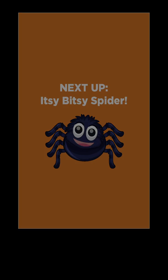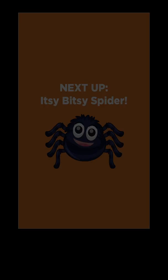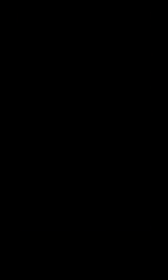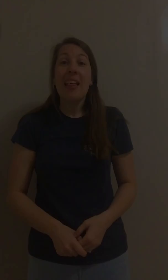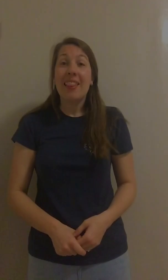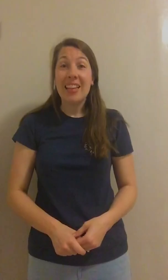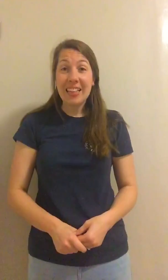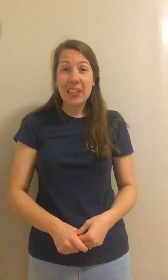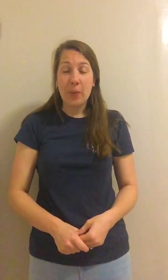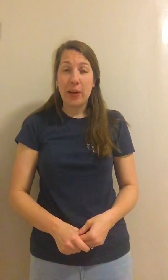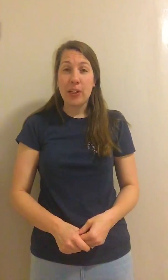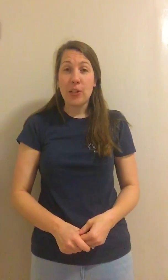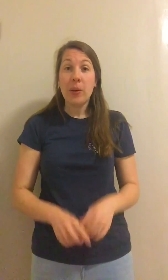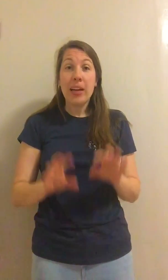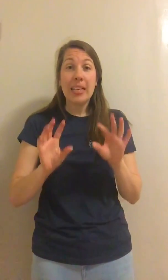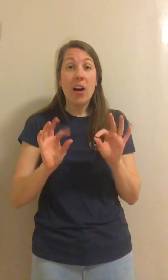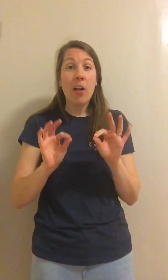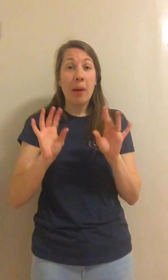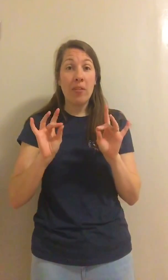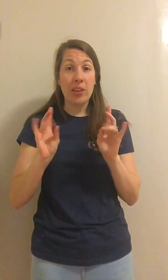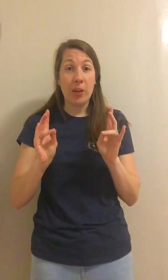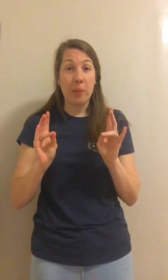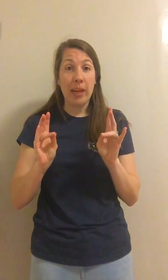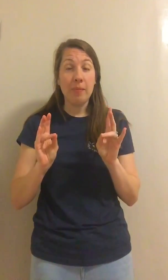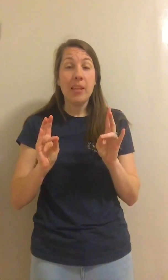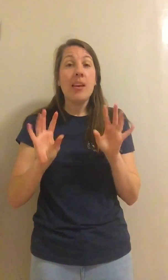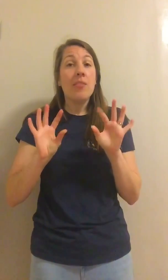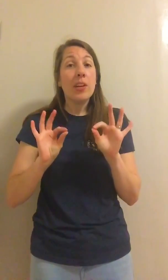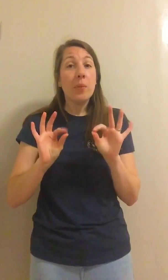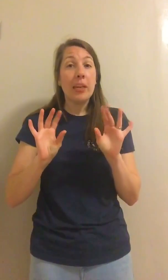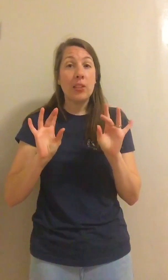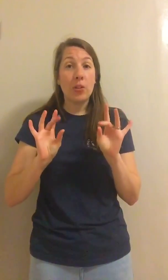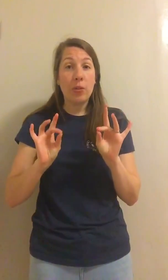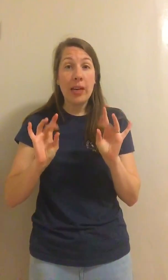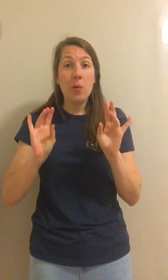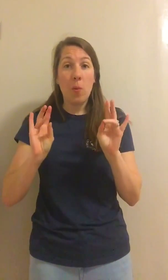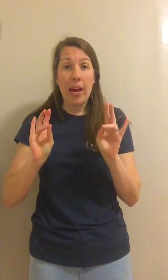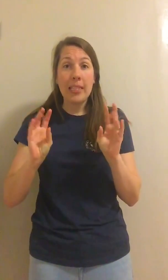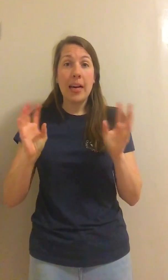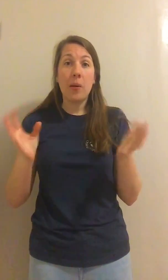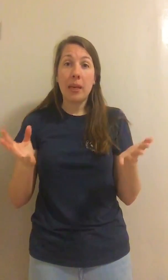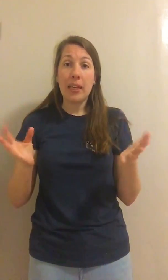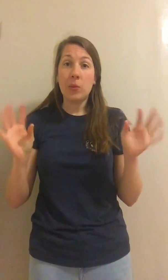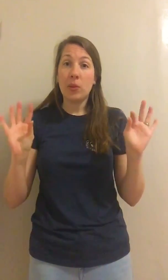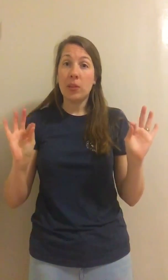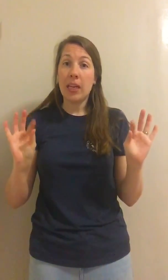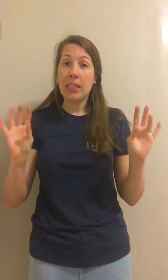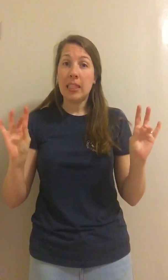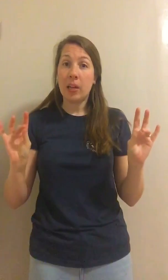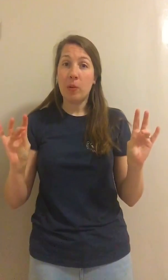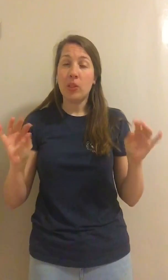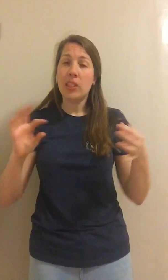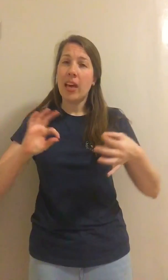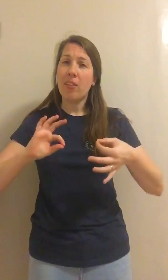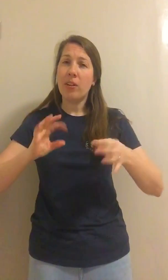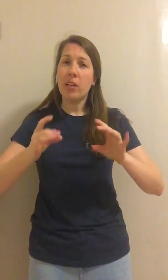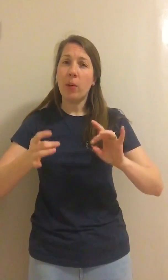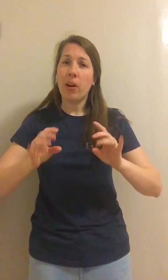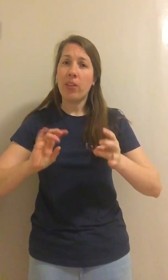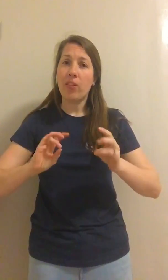The next one we're going to do is all about finger play. Finger play is a great way to help kids with those kinesthetic motions and really work on their